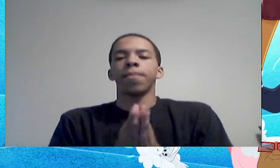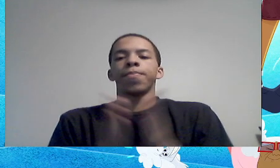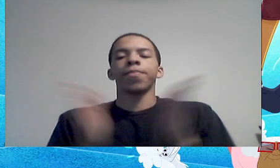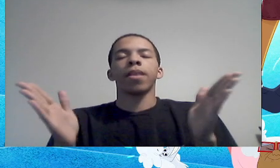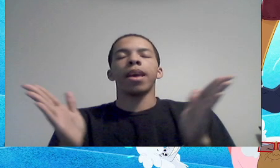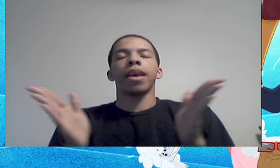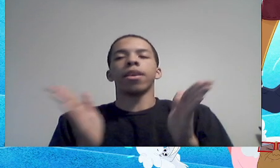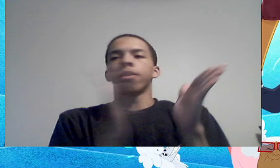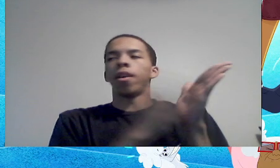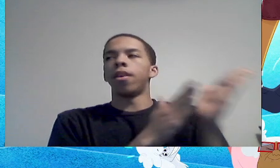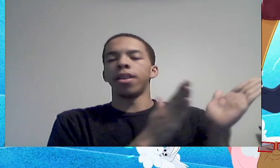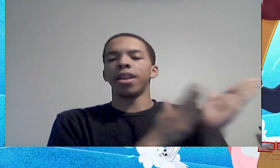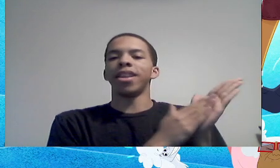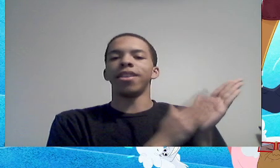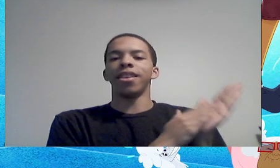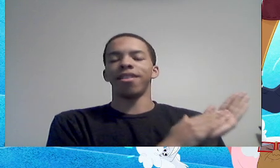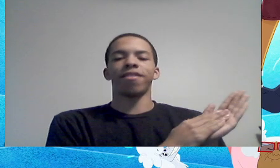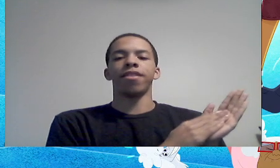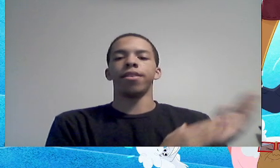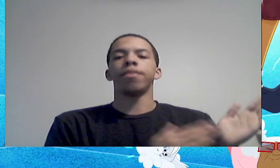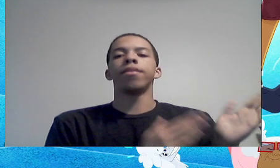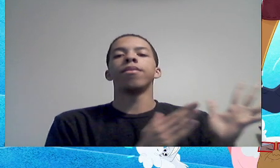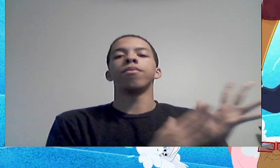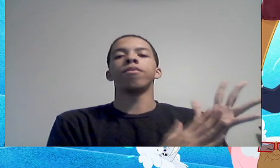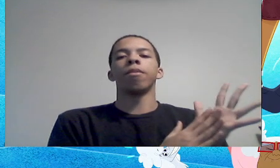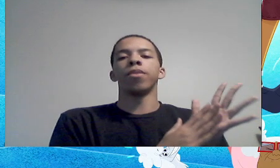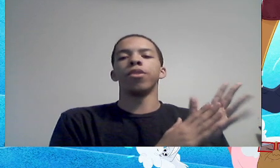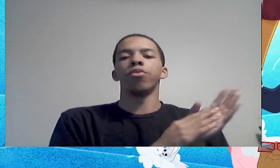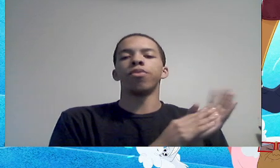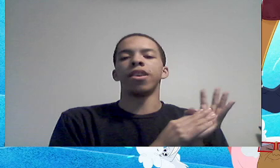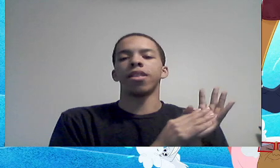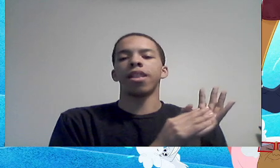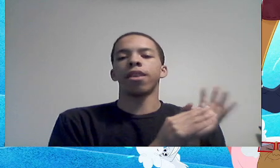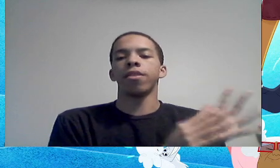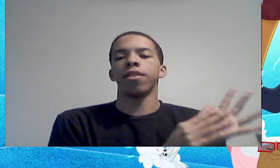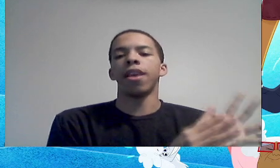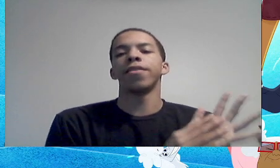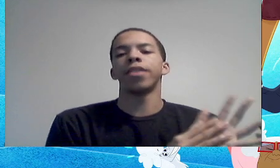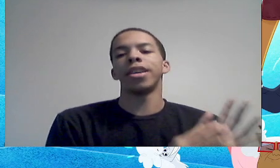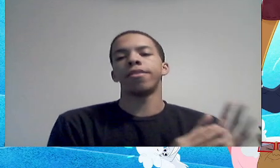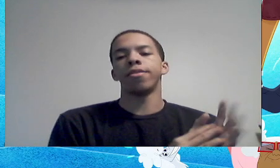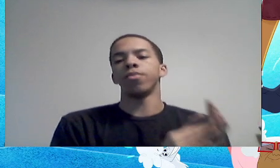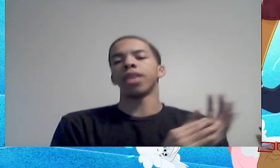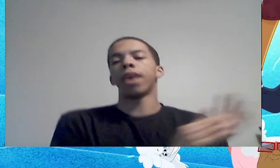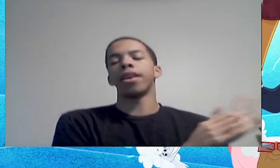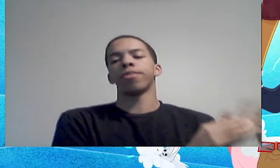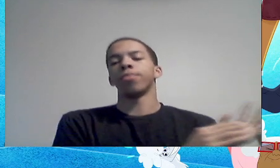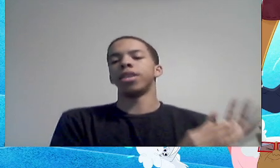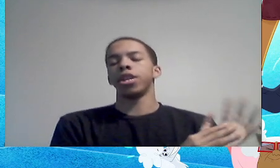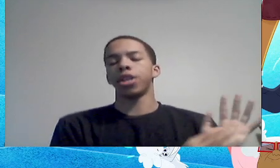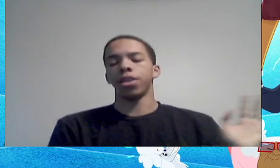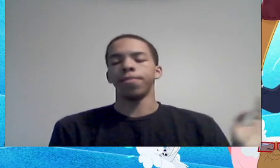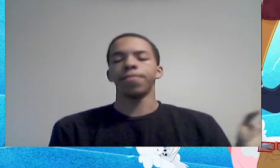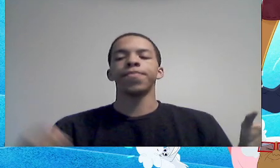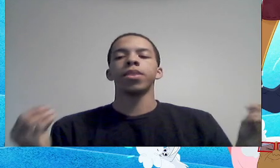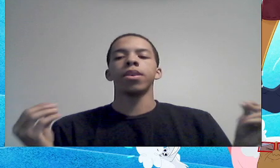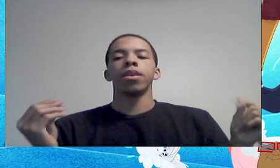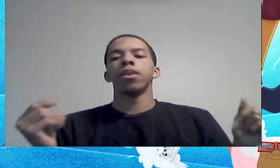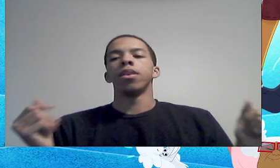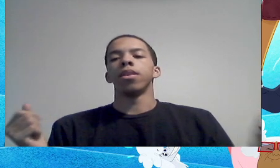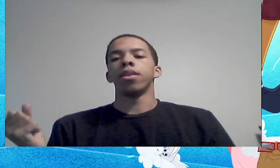gone in an instant, somewhere you think they could never get to, without explanation,